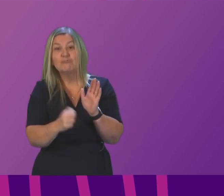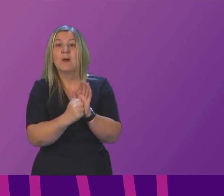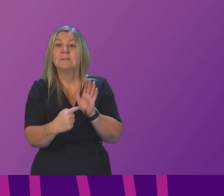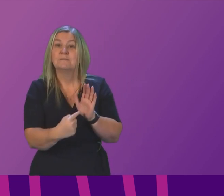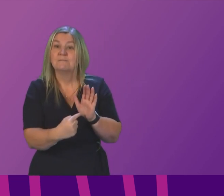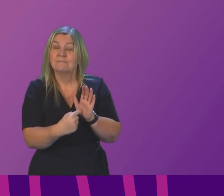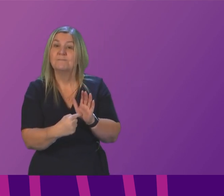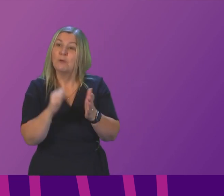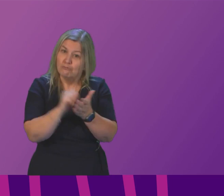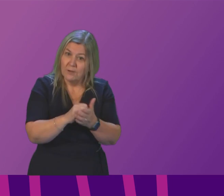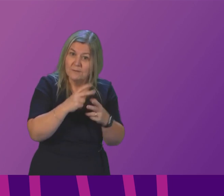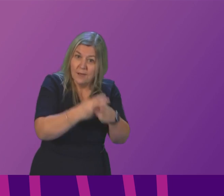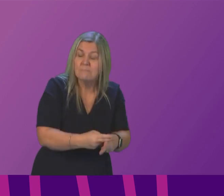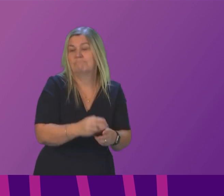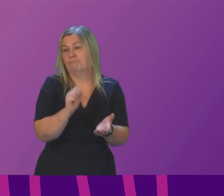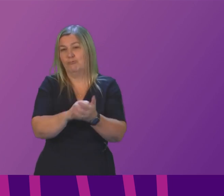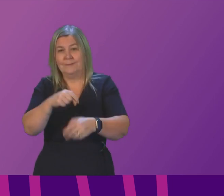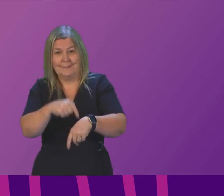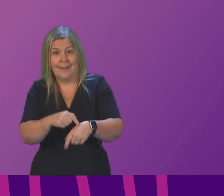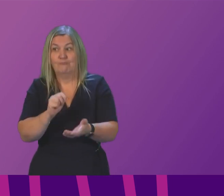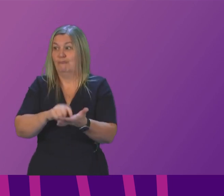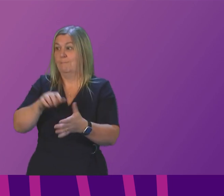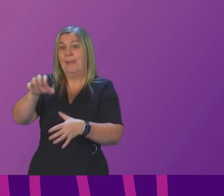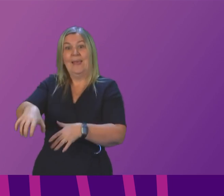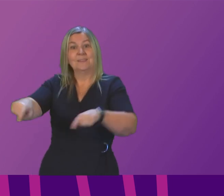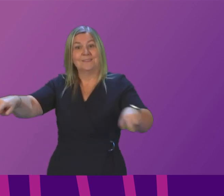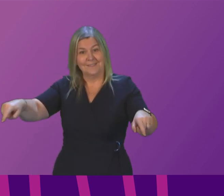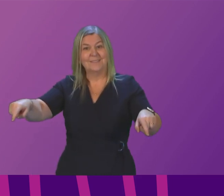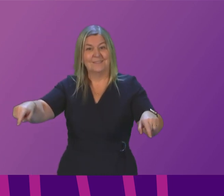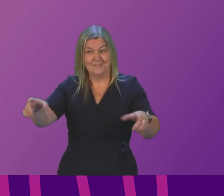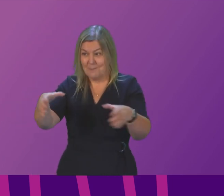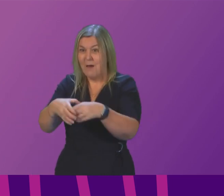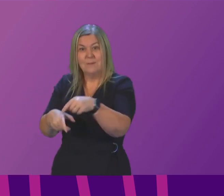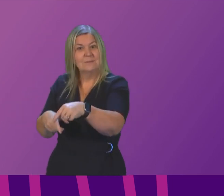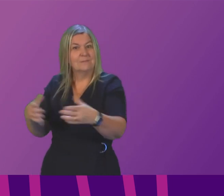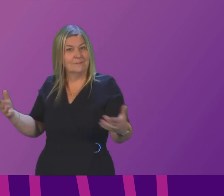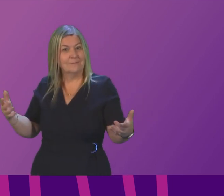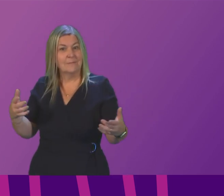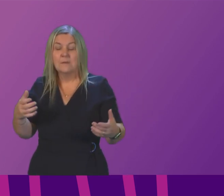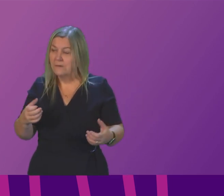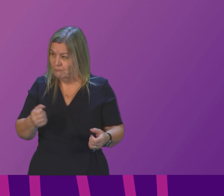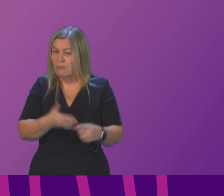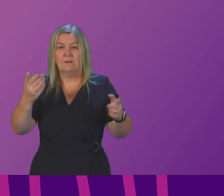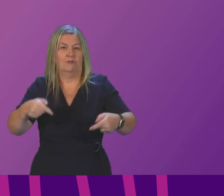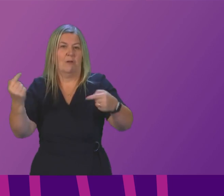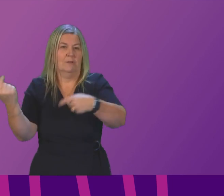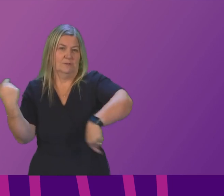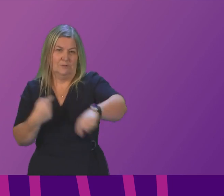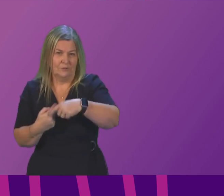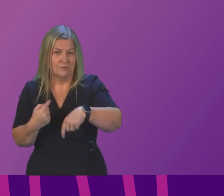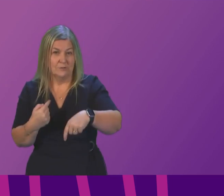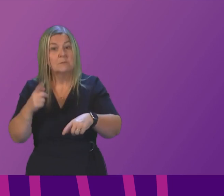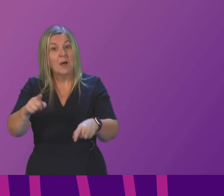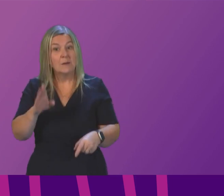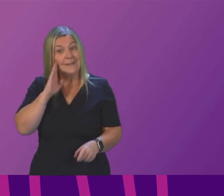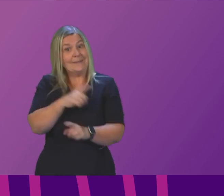patients get the right care at the right time in the right place so we recognise the challenge we absolutely recognise the challenge but we